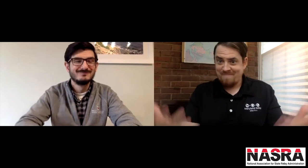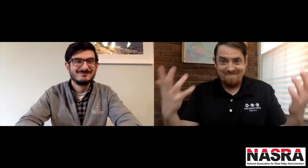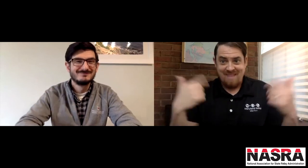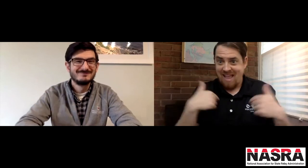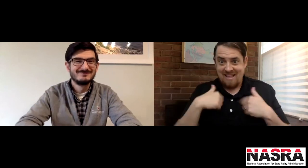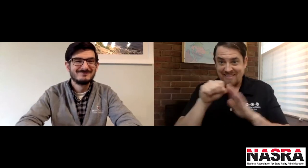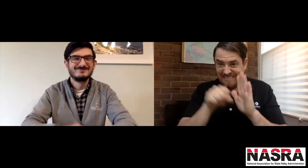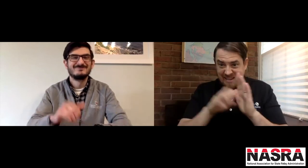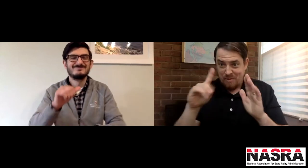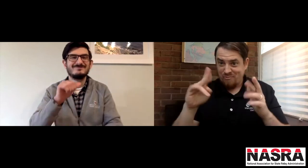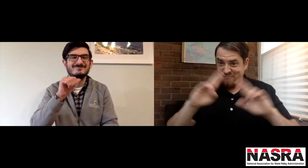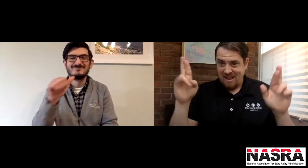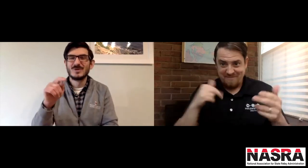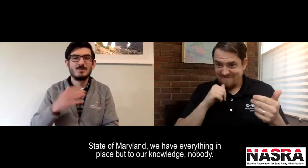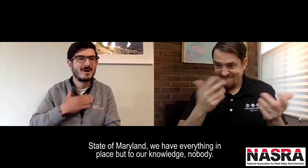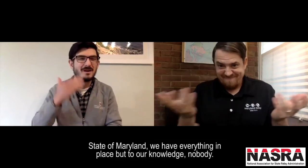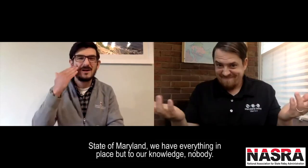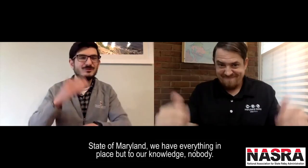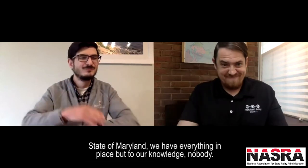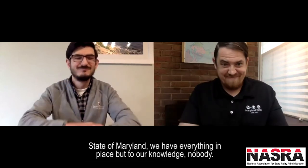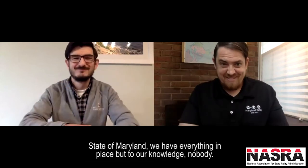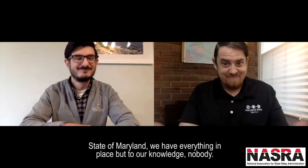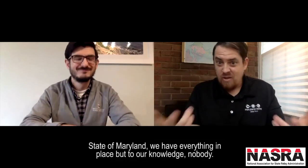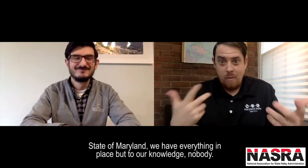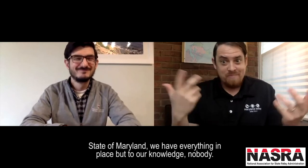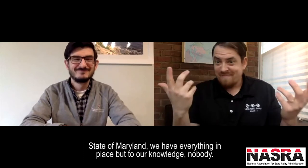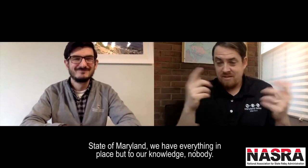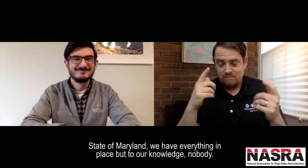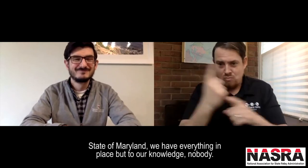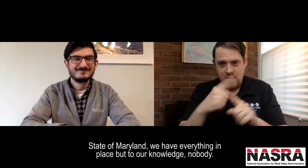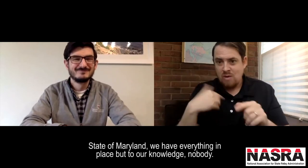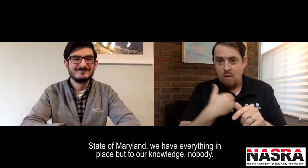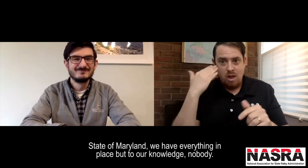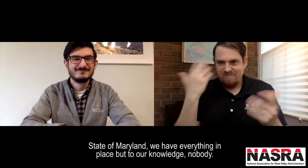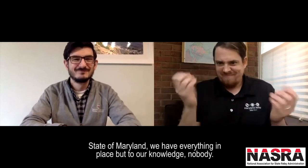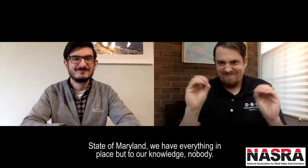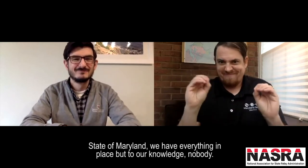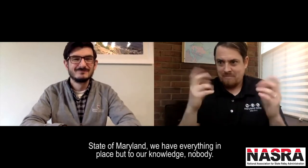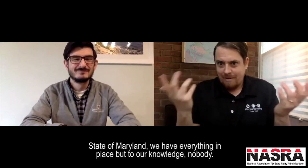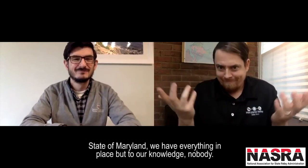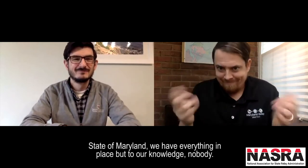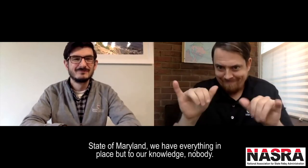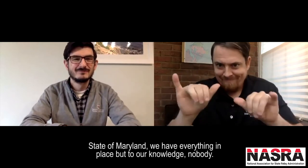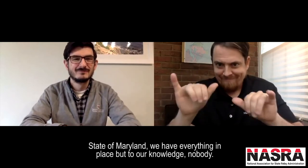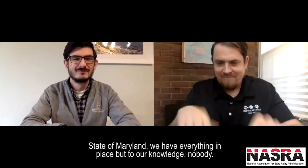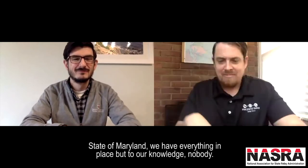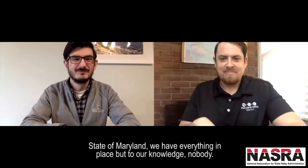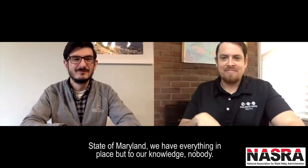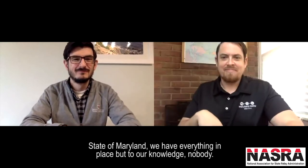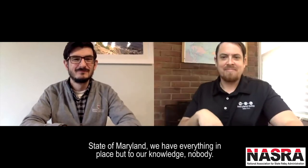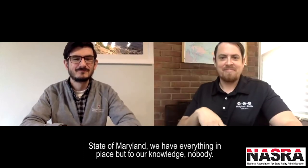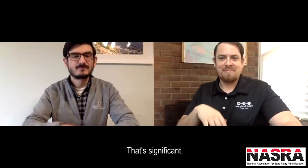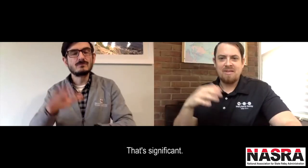Seeing none. Yes. Again, state of Maryland, we have everything in place, but still, to our knowledge, nobody.